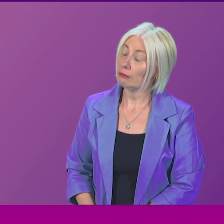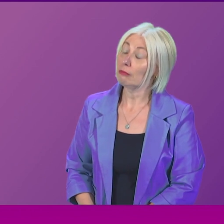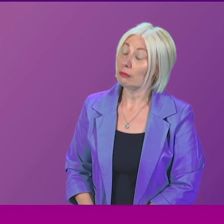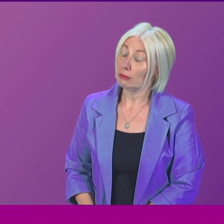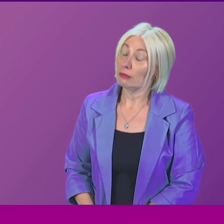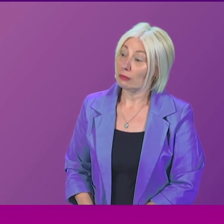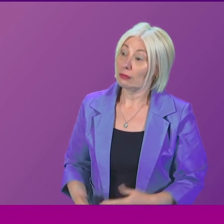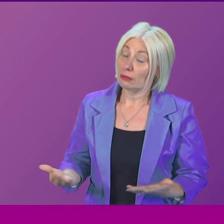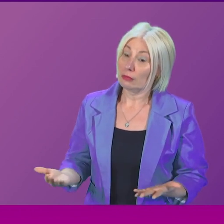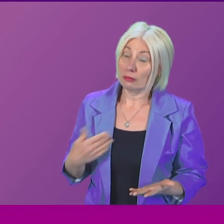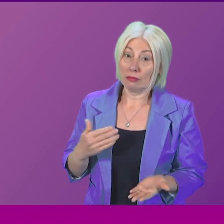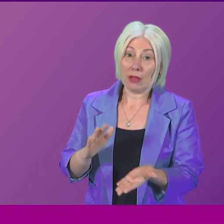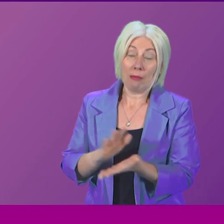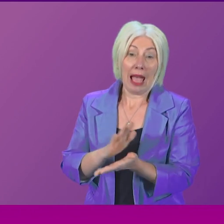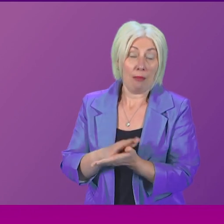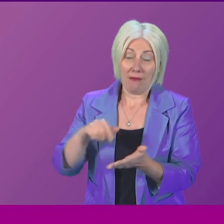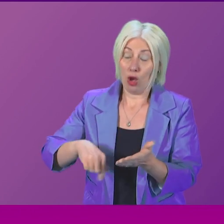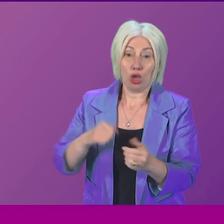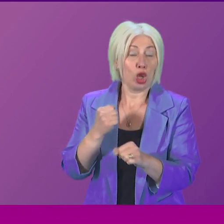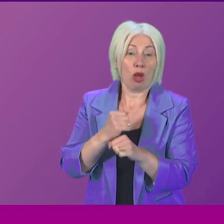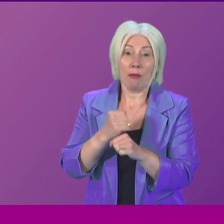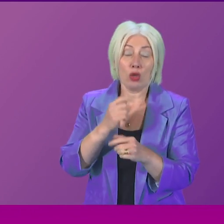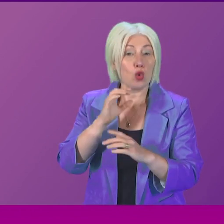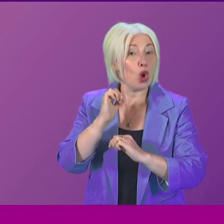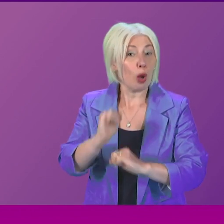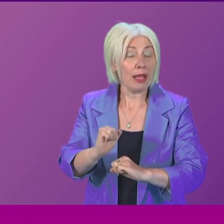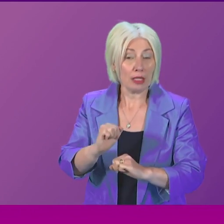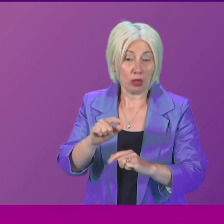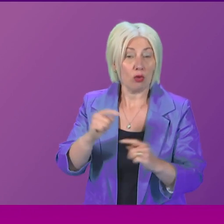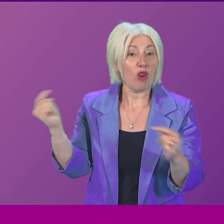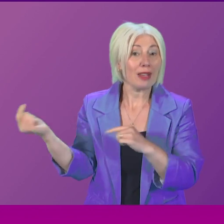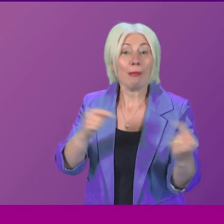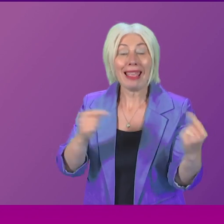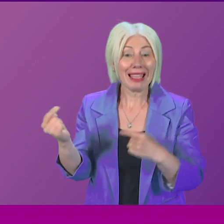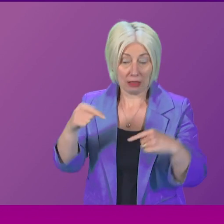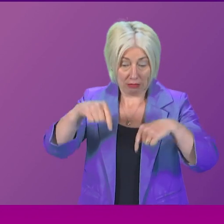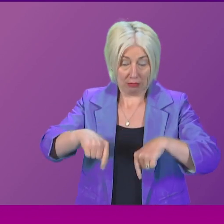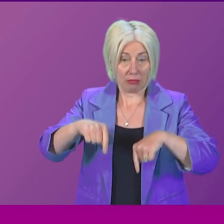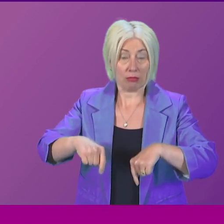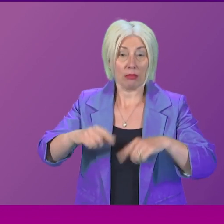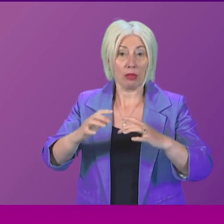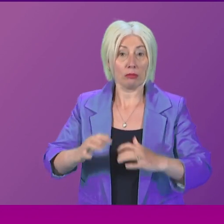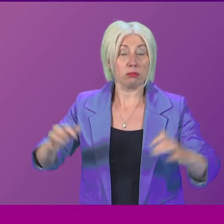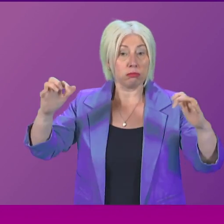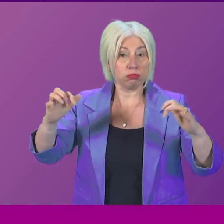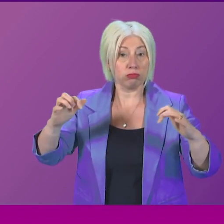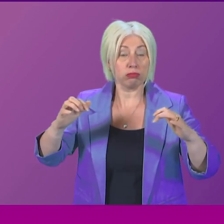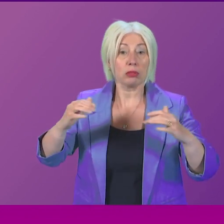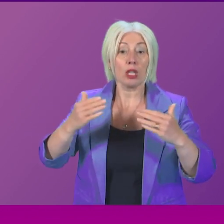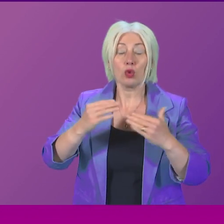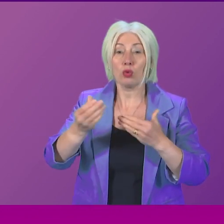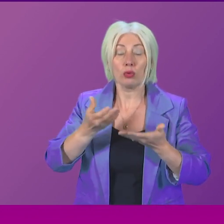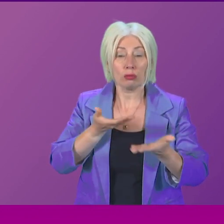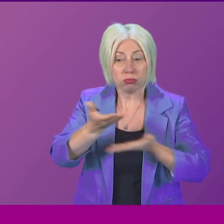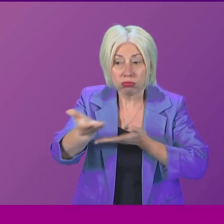President, I'm very happy for the government to commit to bringing a debate forward to this chamber in order to discuss and